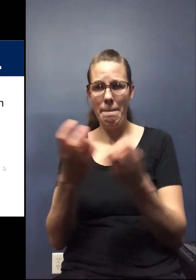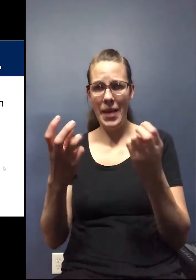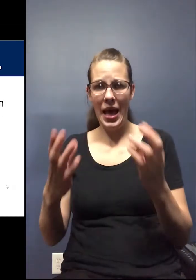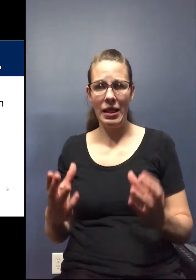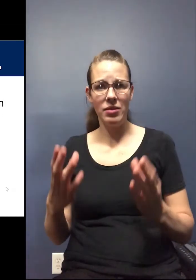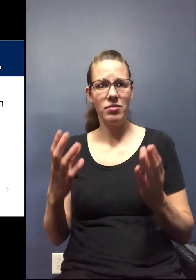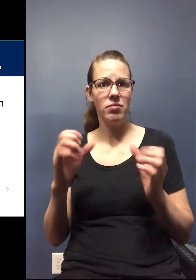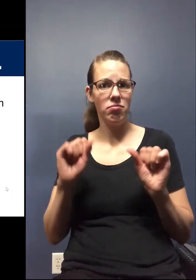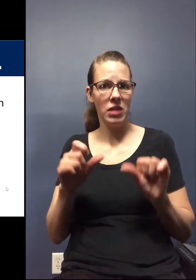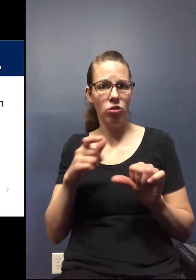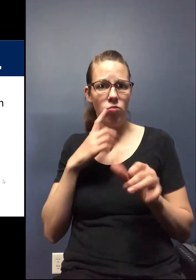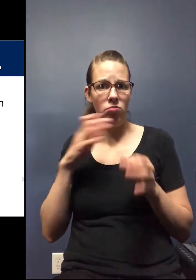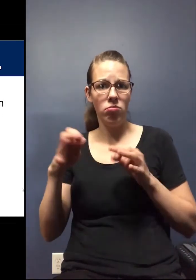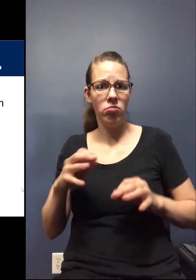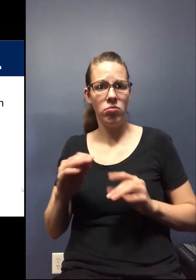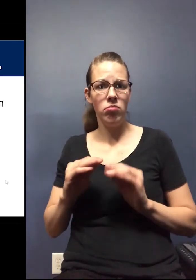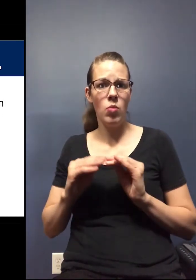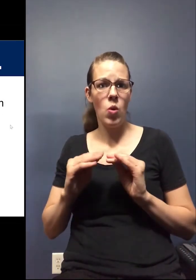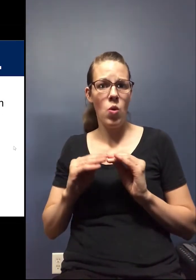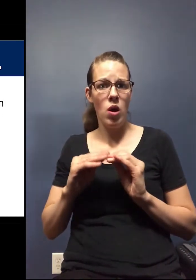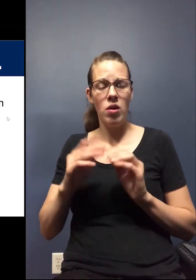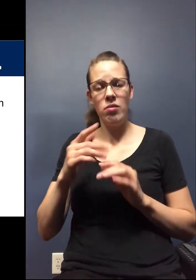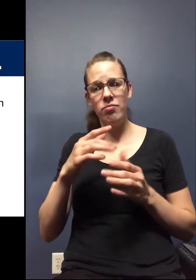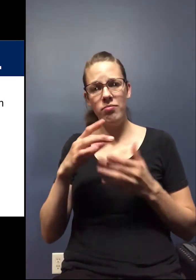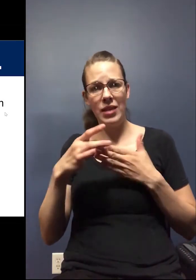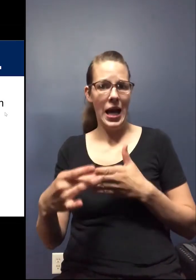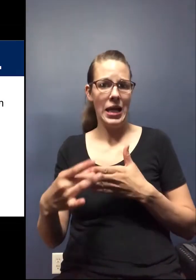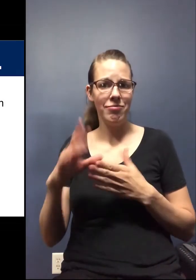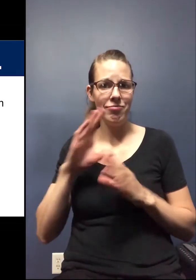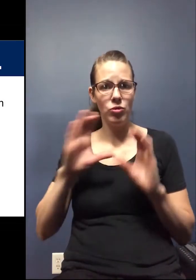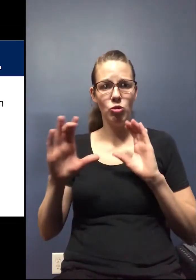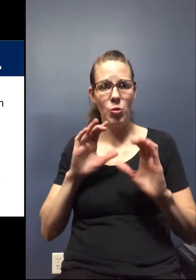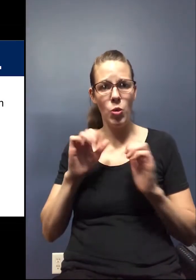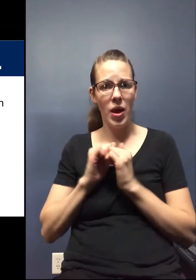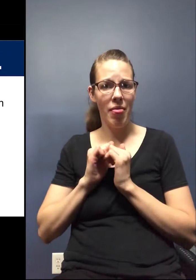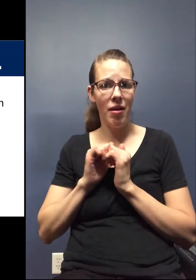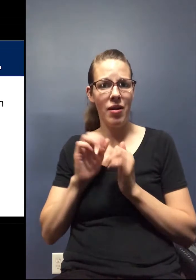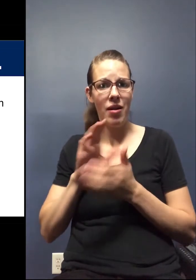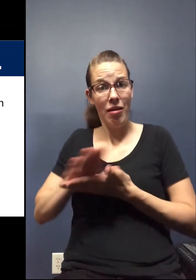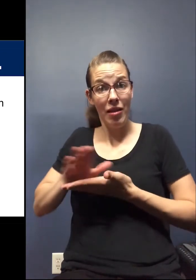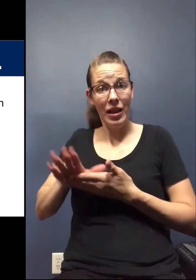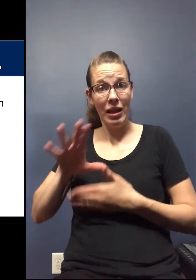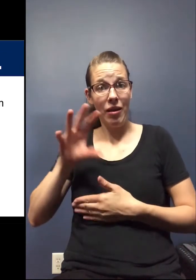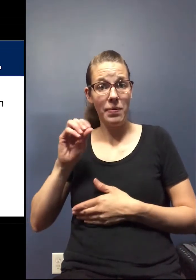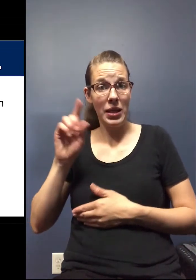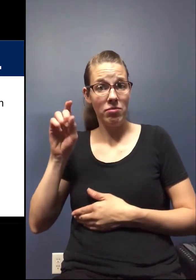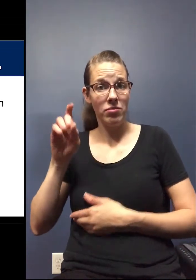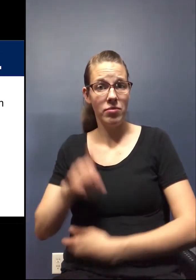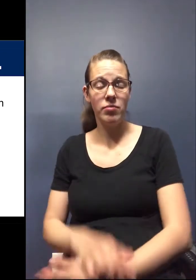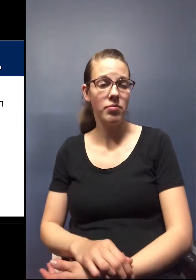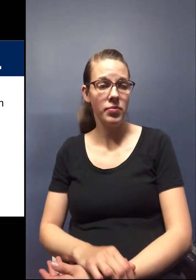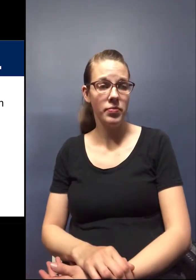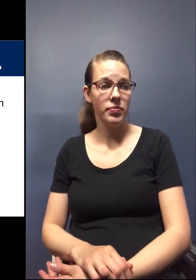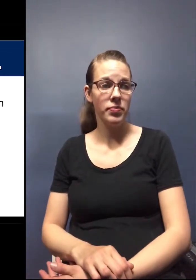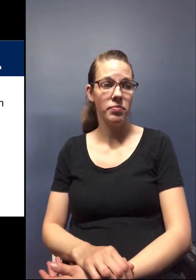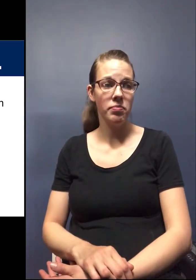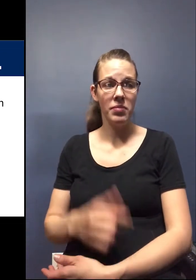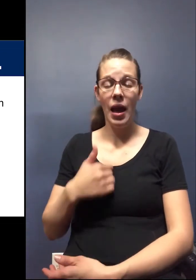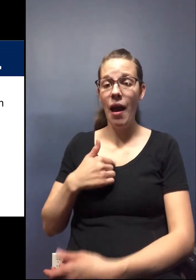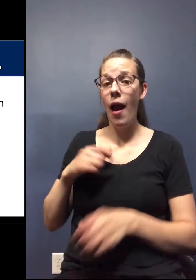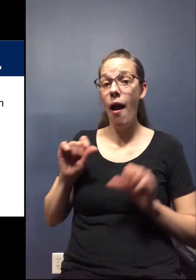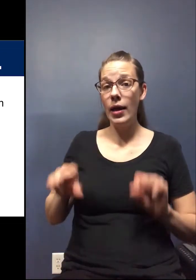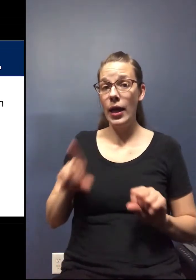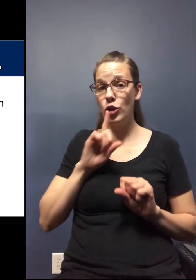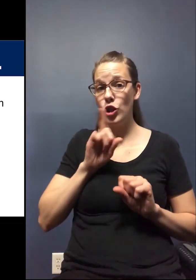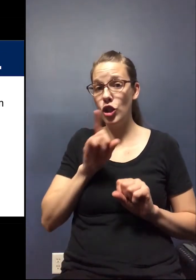speak to any guidance or communications with with cleaning companies? I